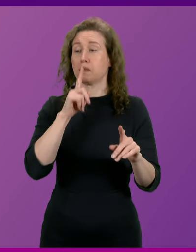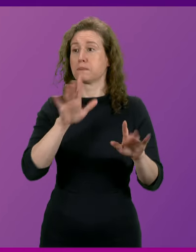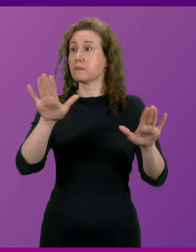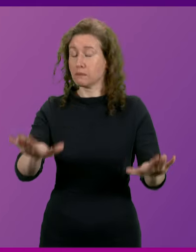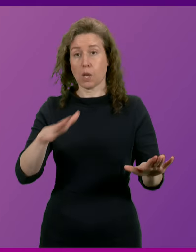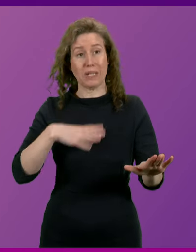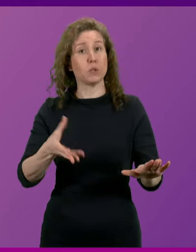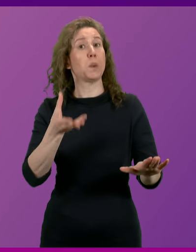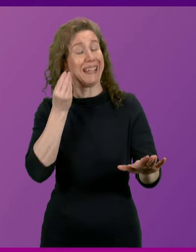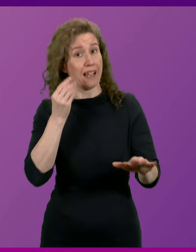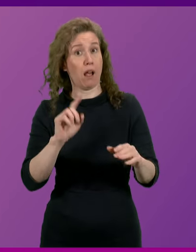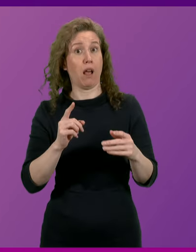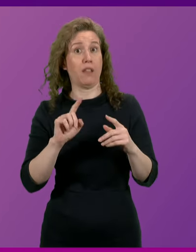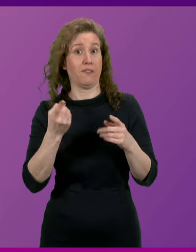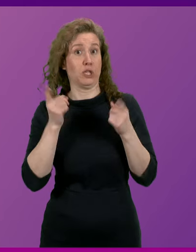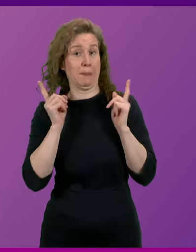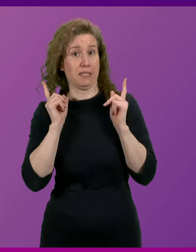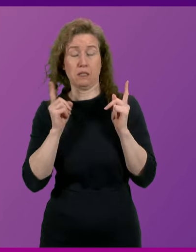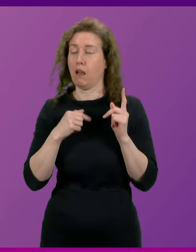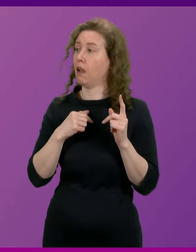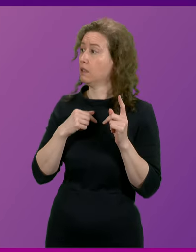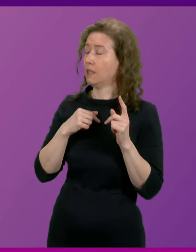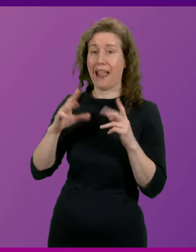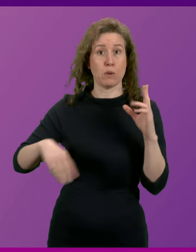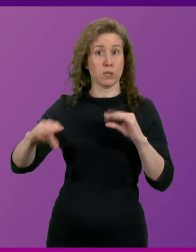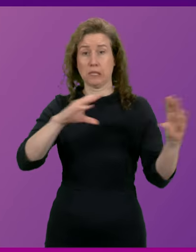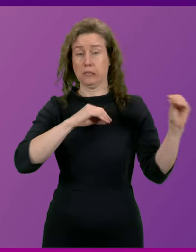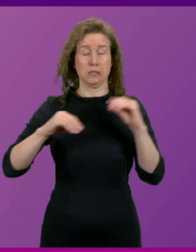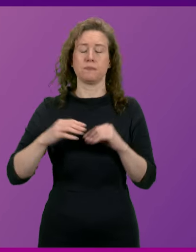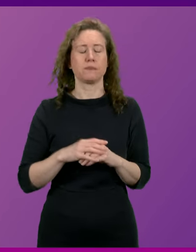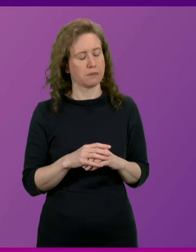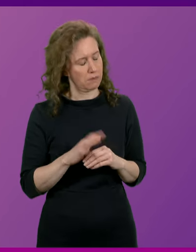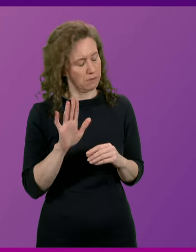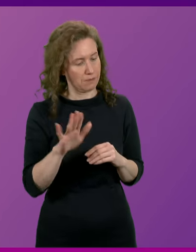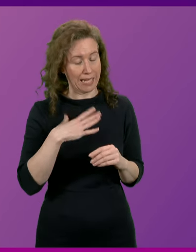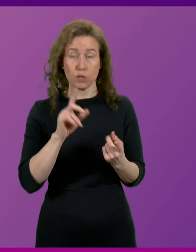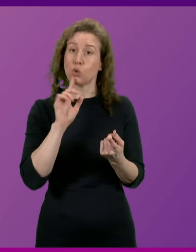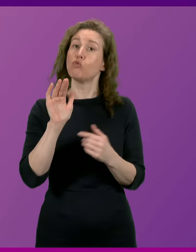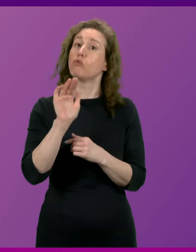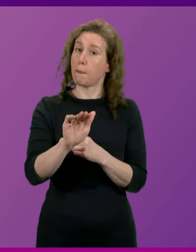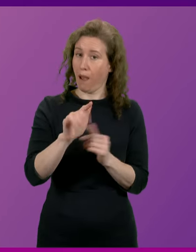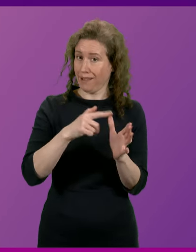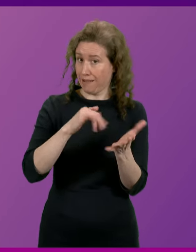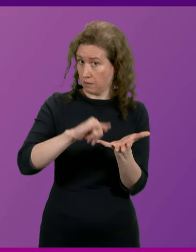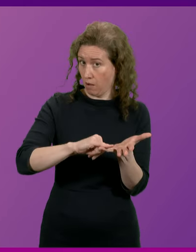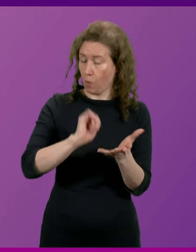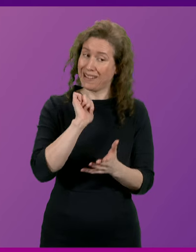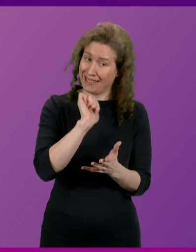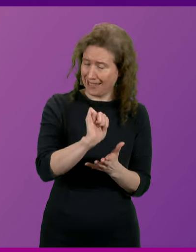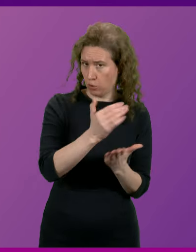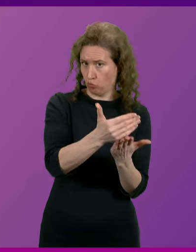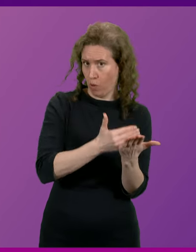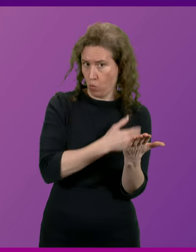about district principles. Let me remind Anna Sauer about his record of when it comes to his